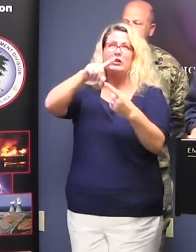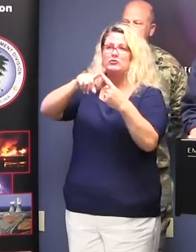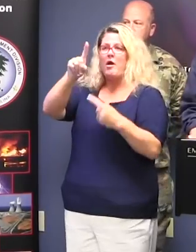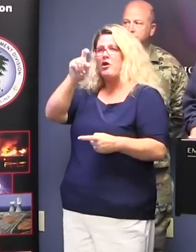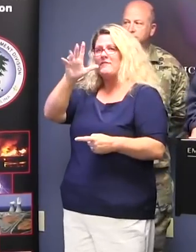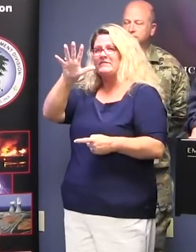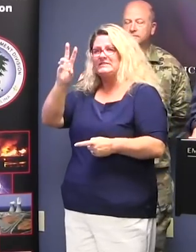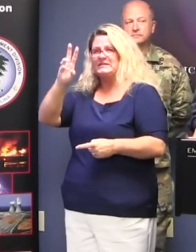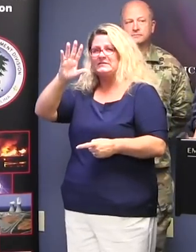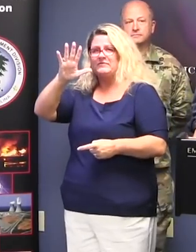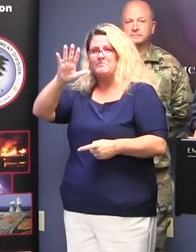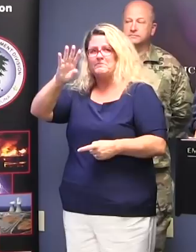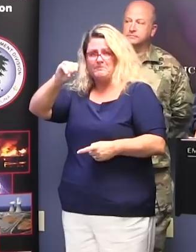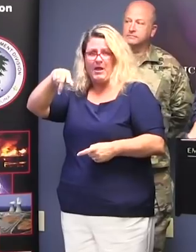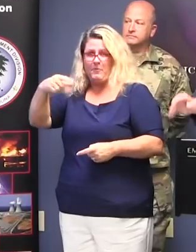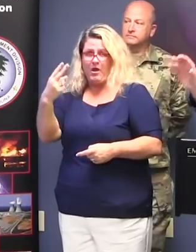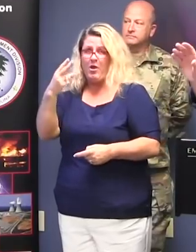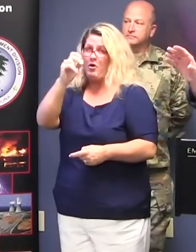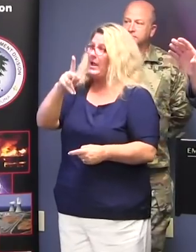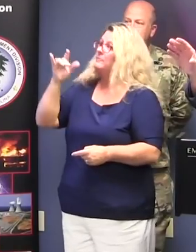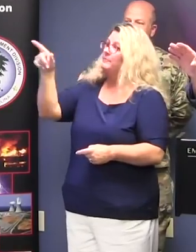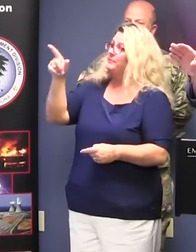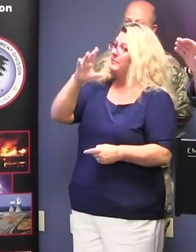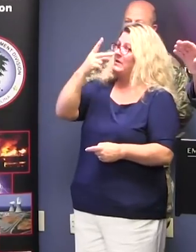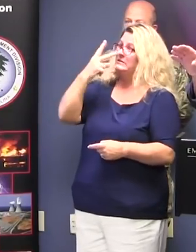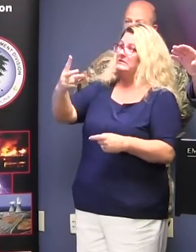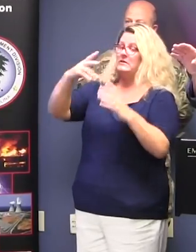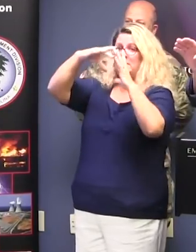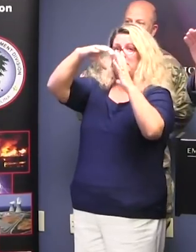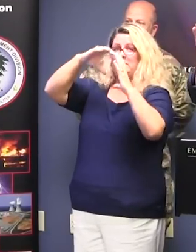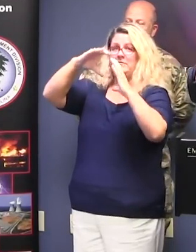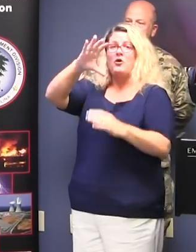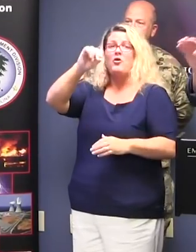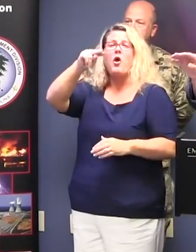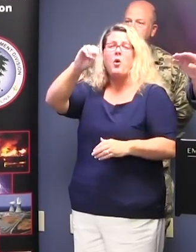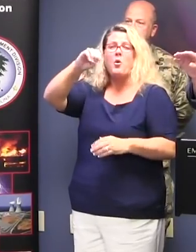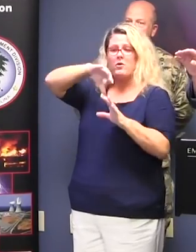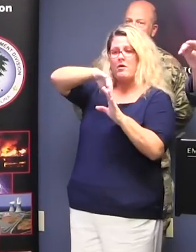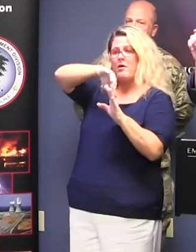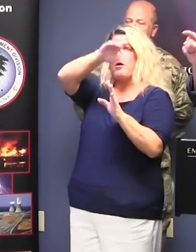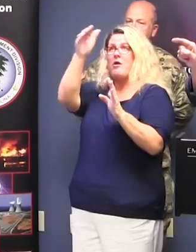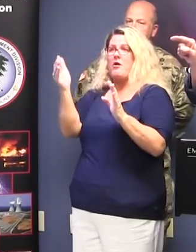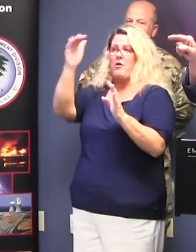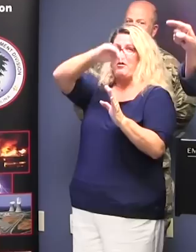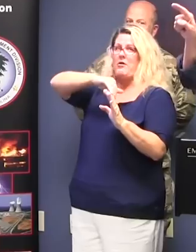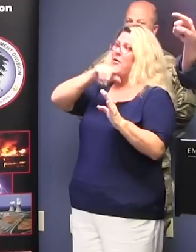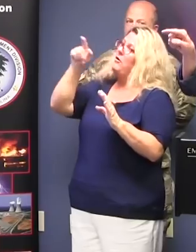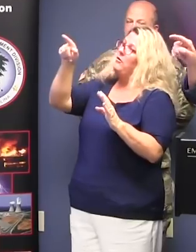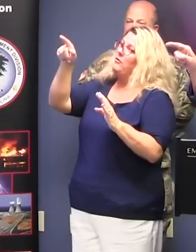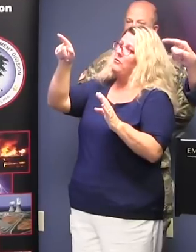cone there, that is not the area of which the hurricane is expected to affect. That